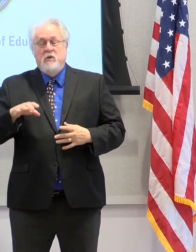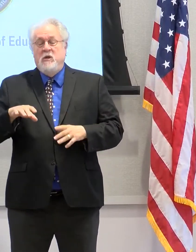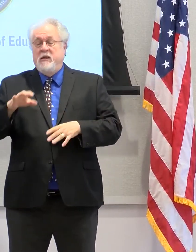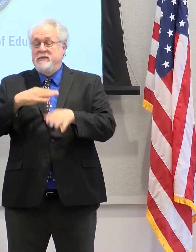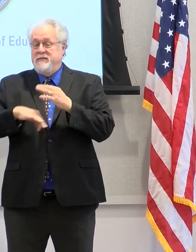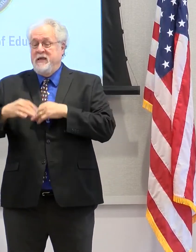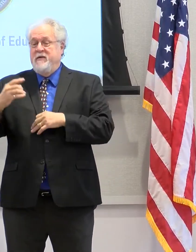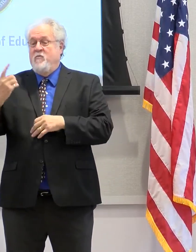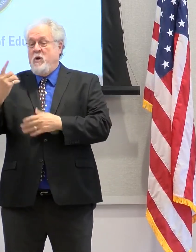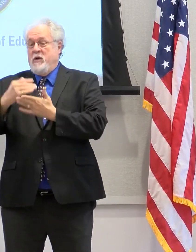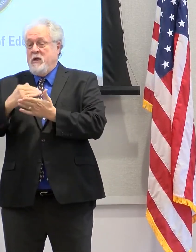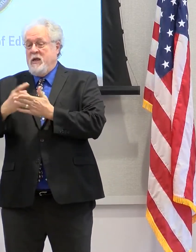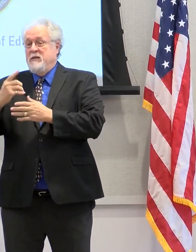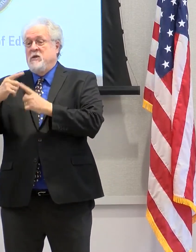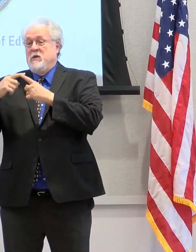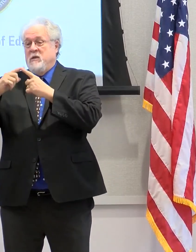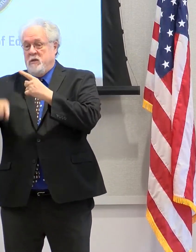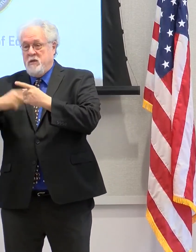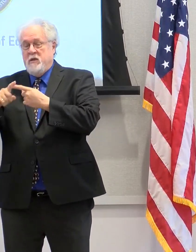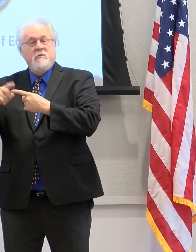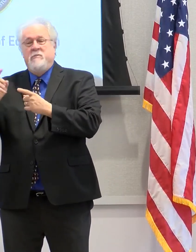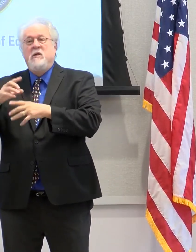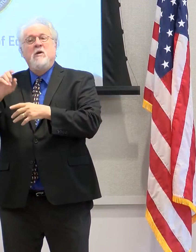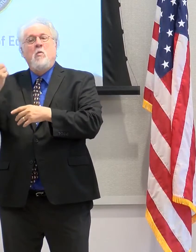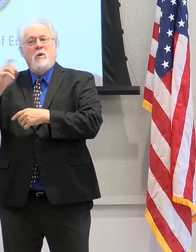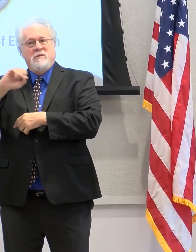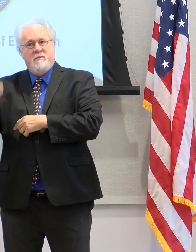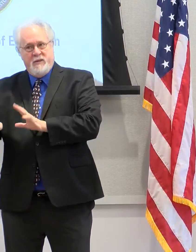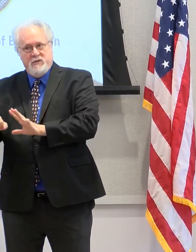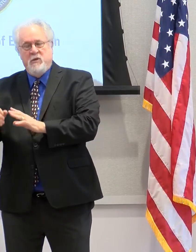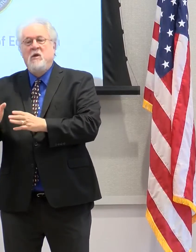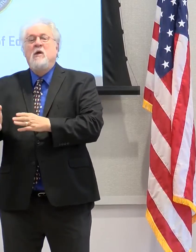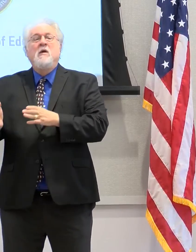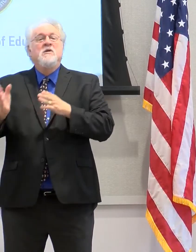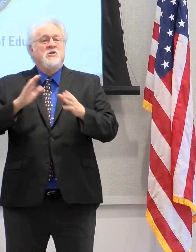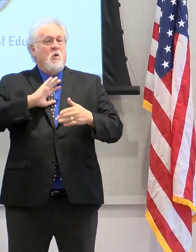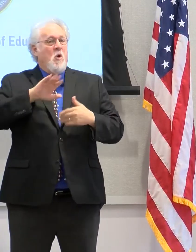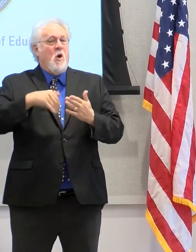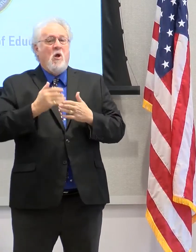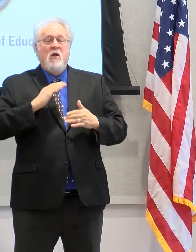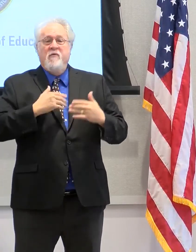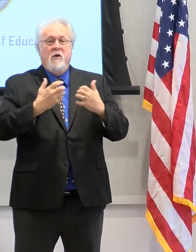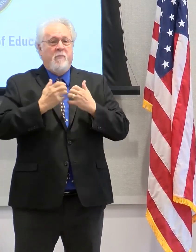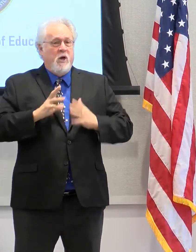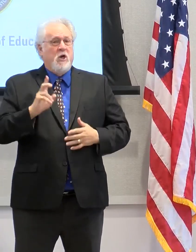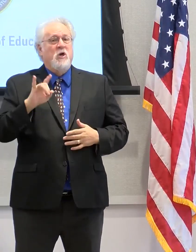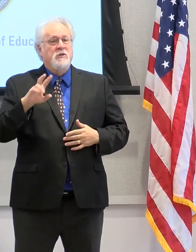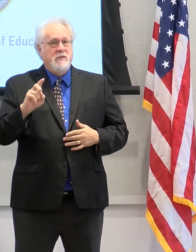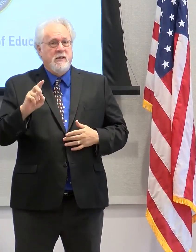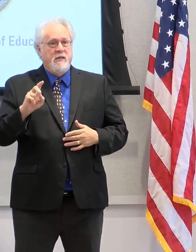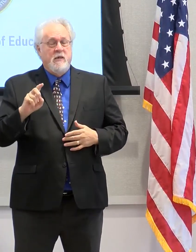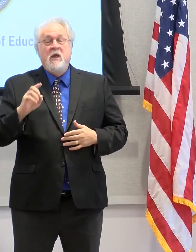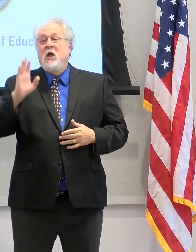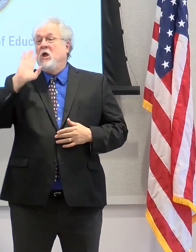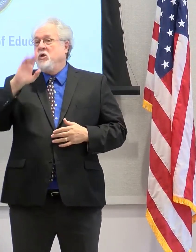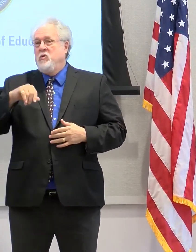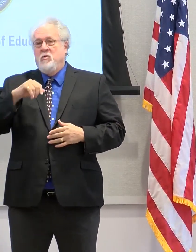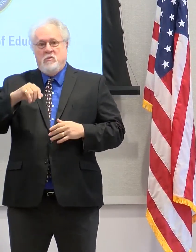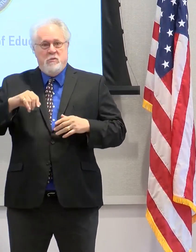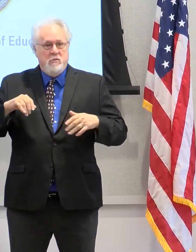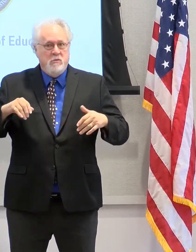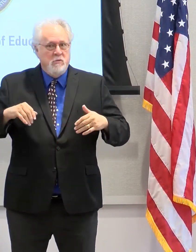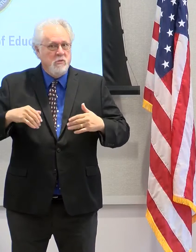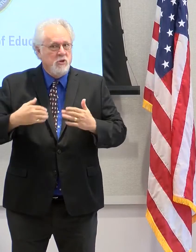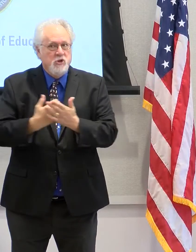a course for a whole year, it was collapsed to a semester. And so all of our partners did that. We knew we were going into the unknown. We weren't sure